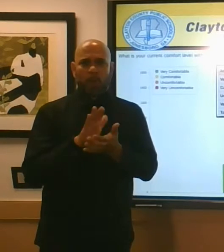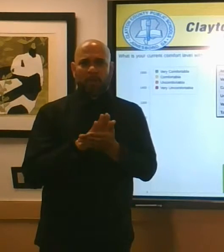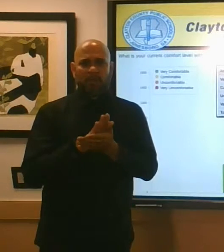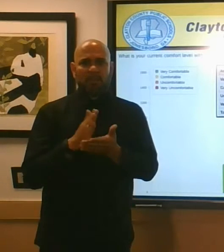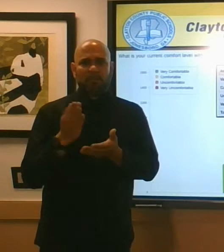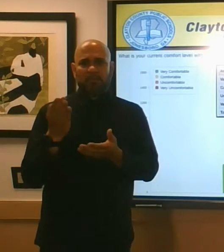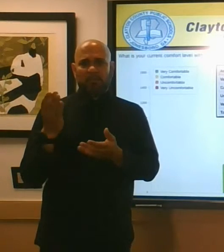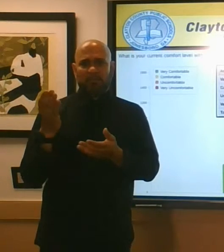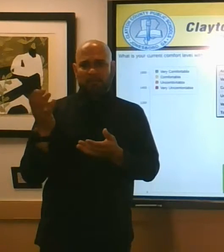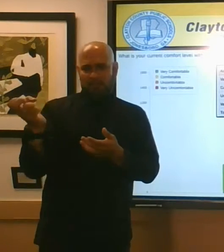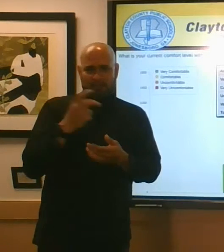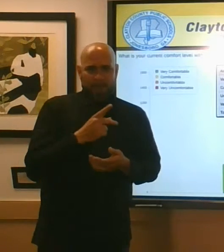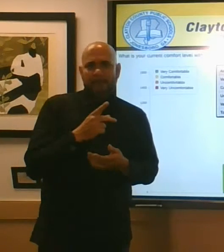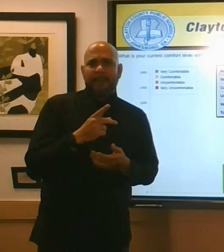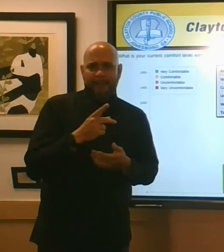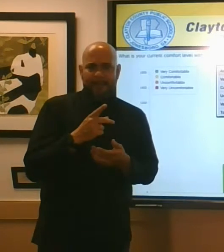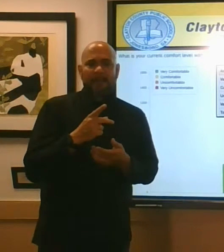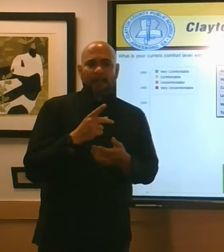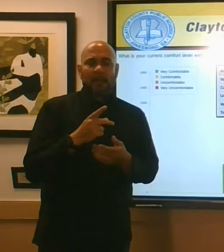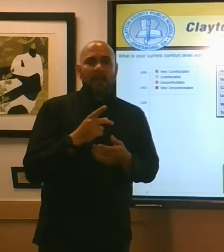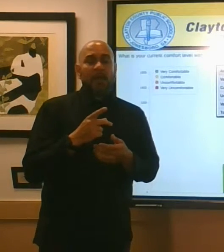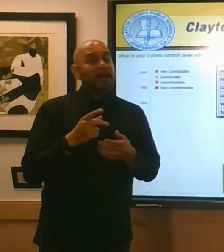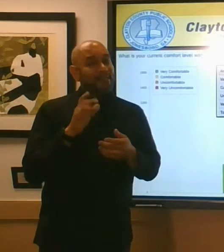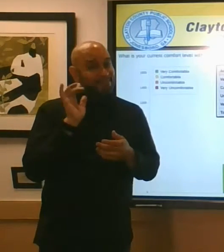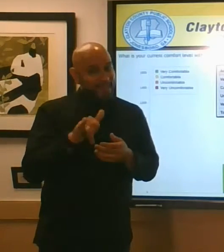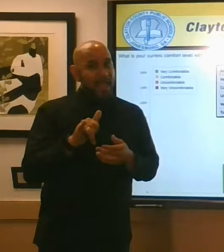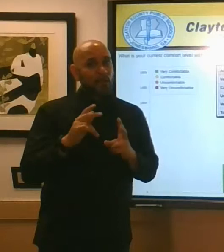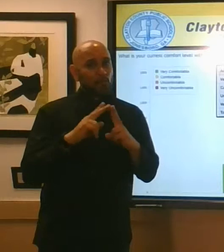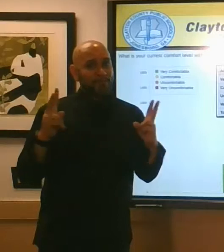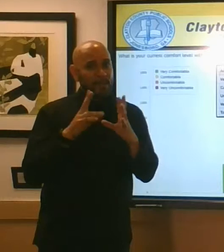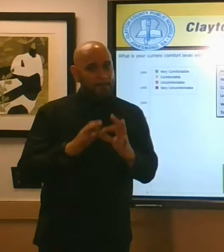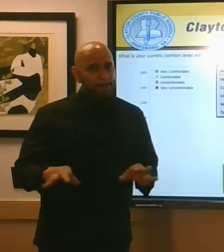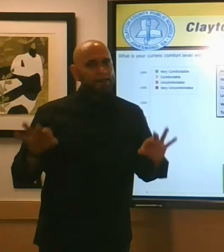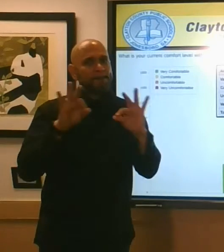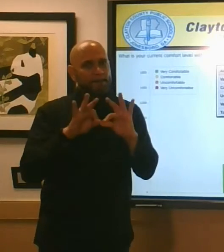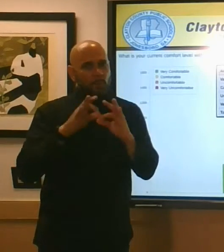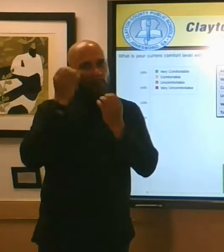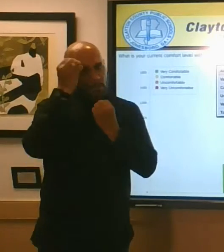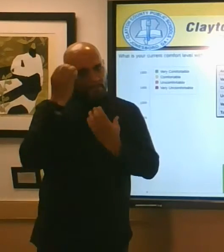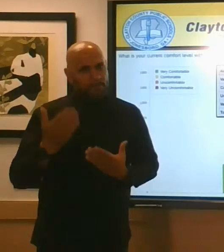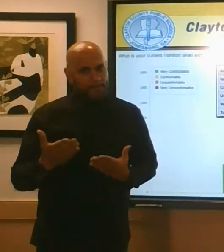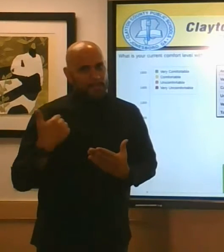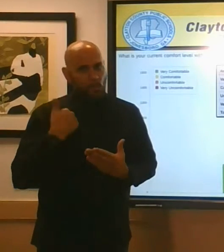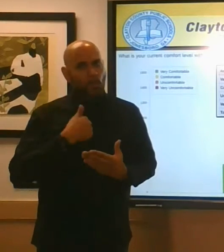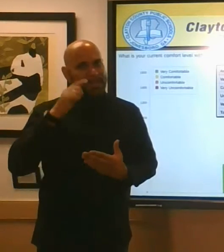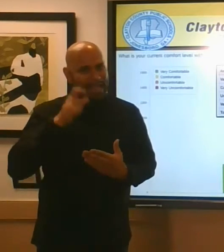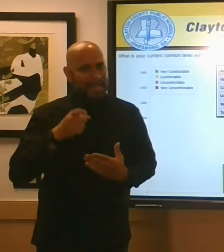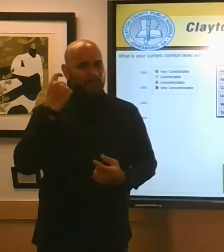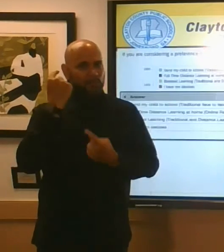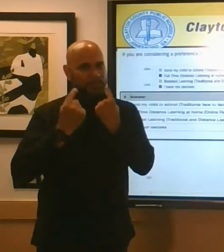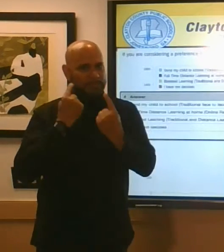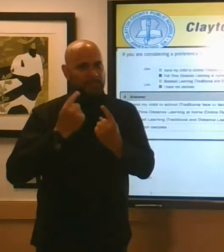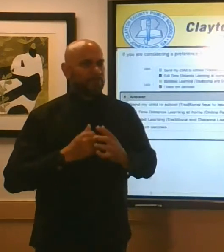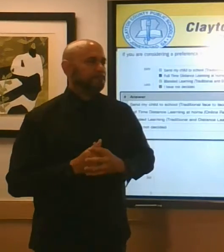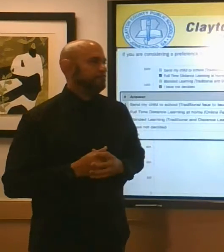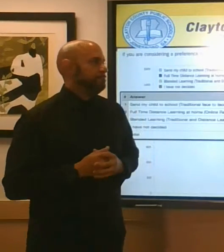with safety guidelines in place so that was a very critical piece of data that we have or had to consider